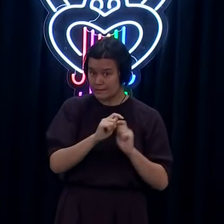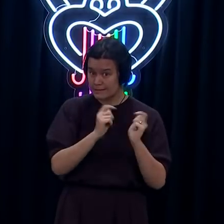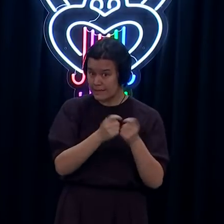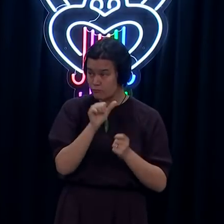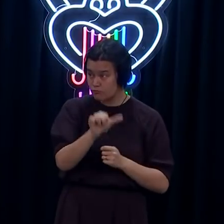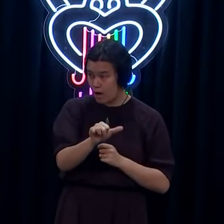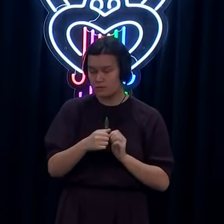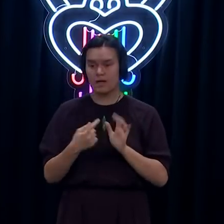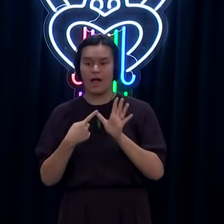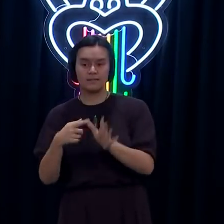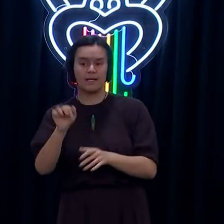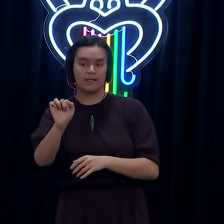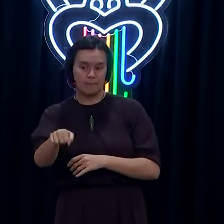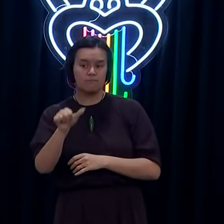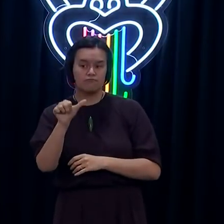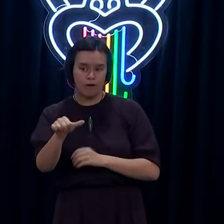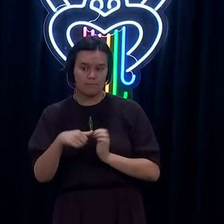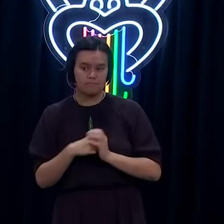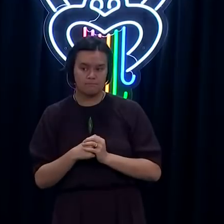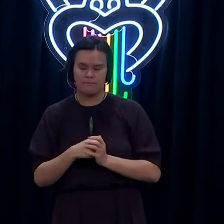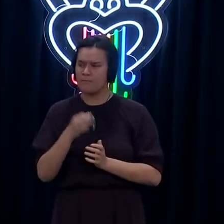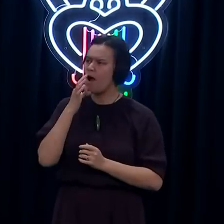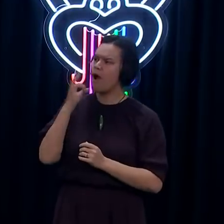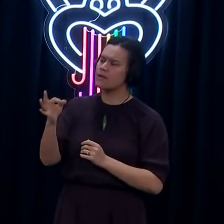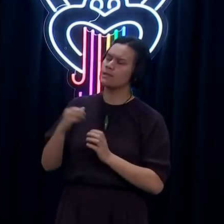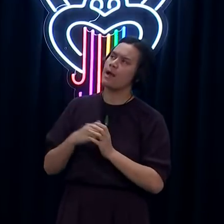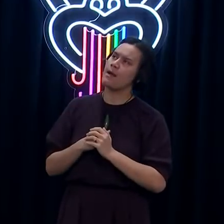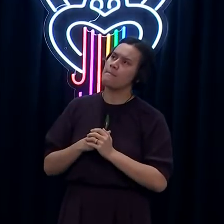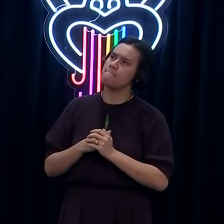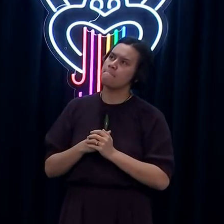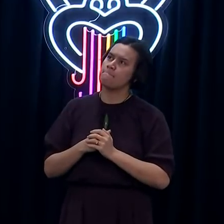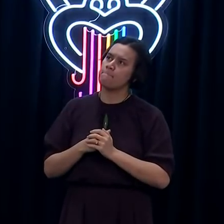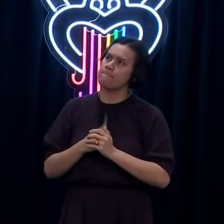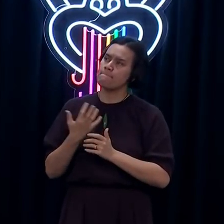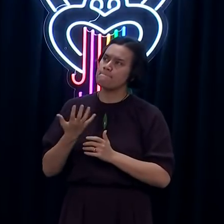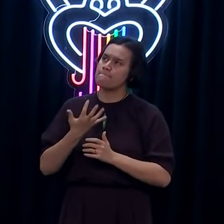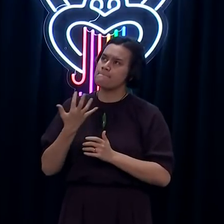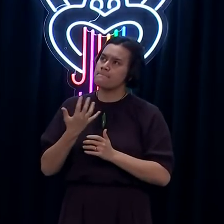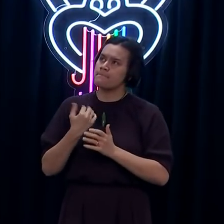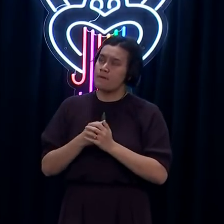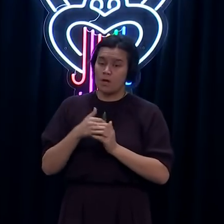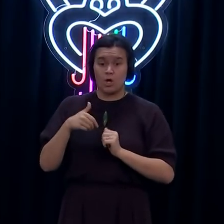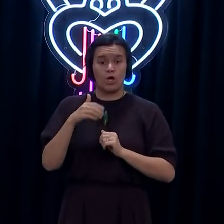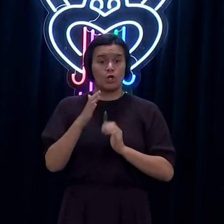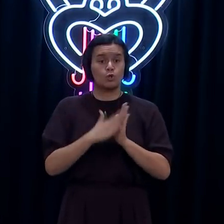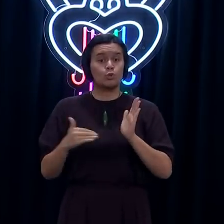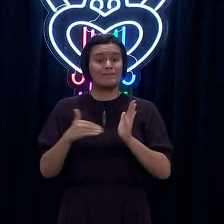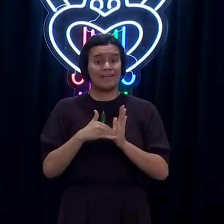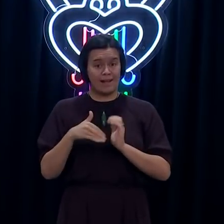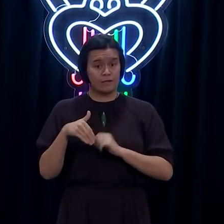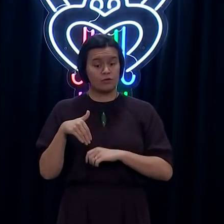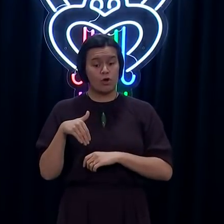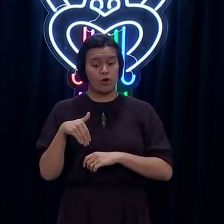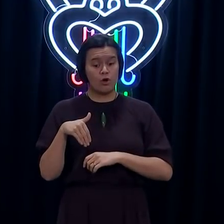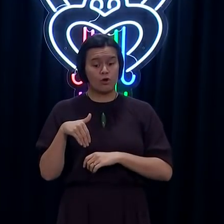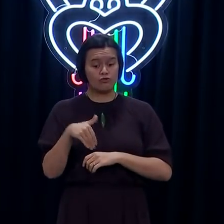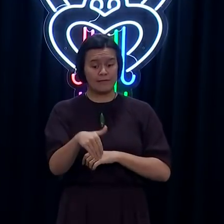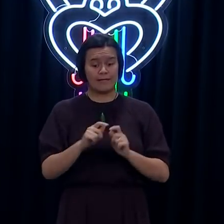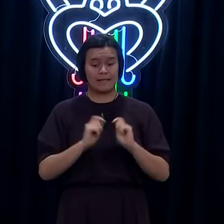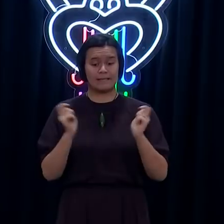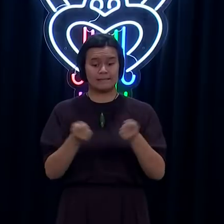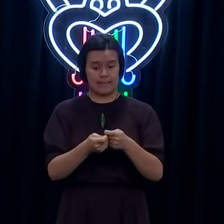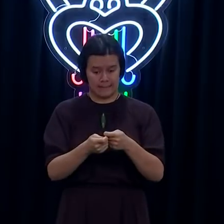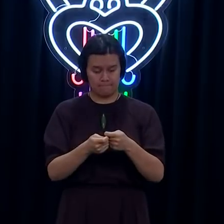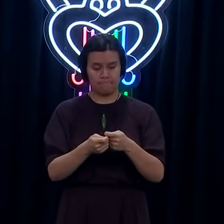recollection the timeline. And just more generally I mean New Zealand cricket team flying into Pakistan, it's running still to